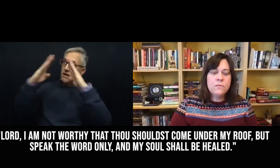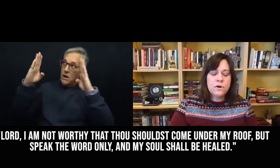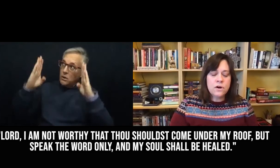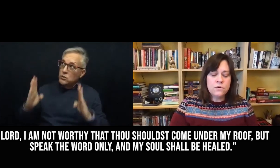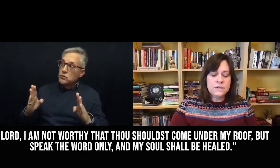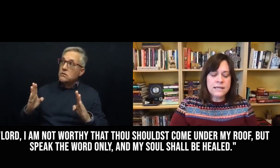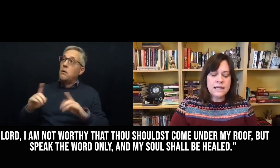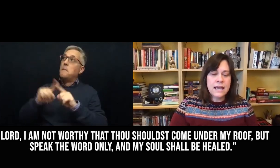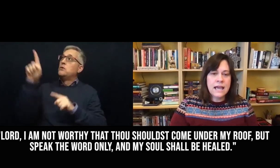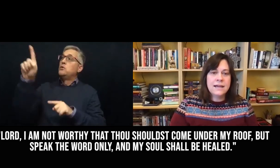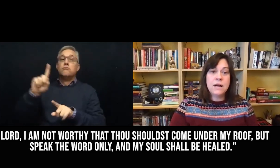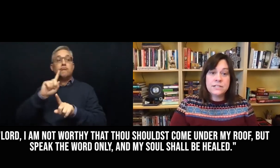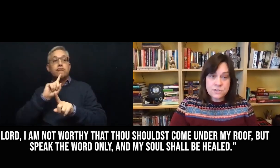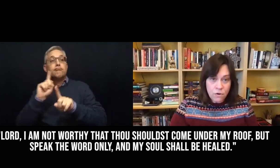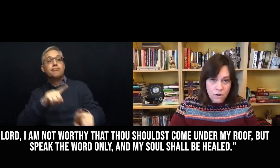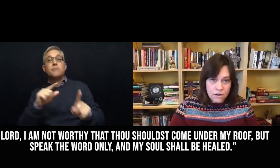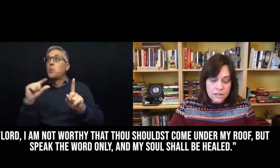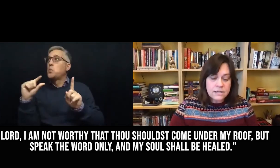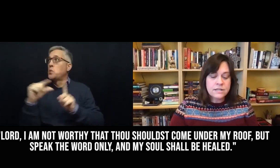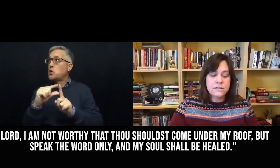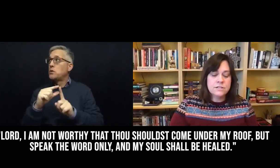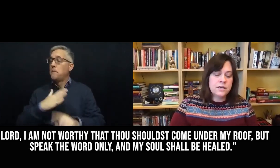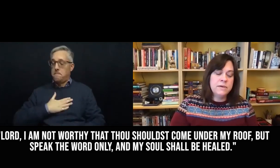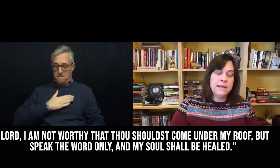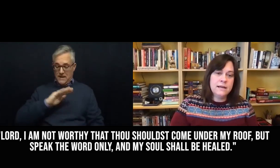word only, and my soul shall be healed.